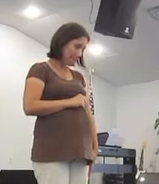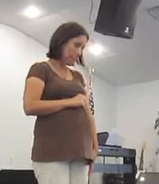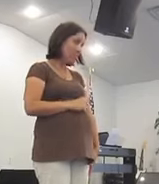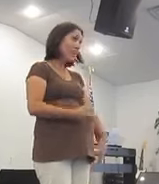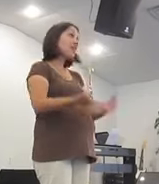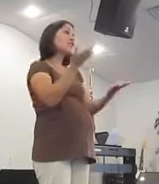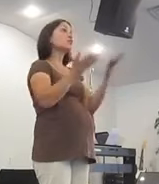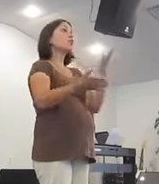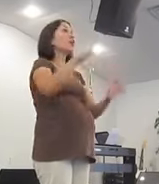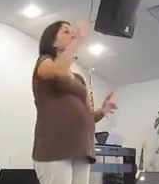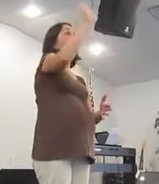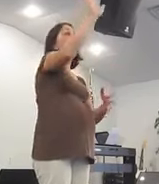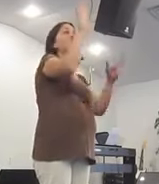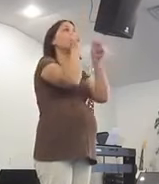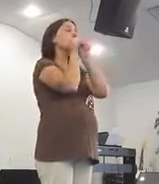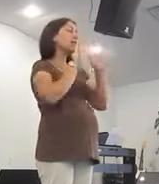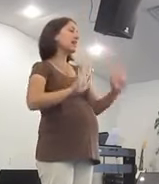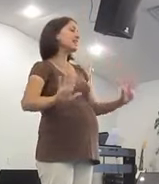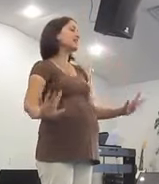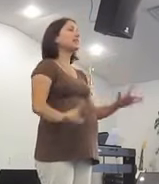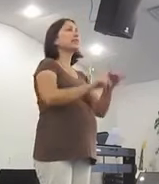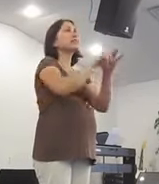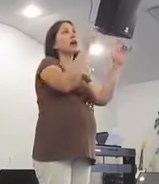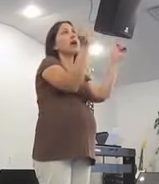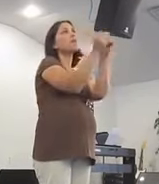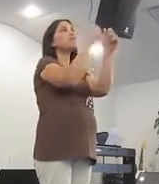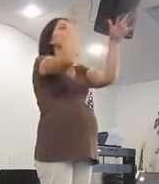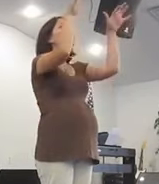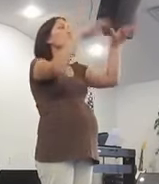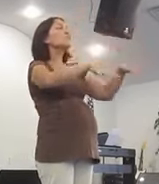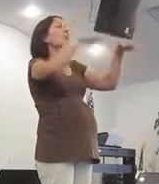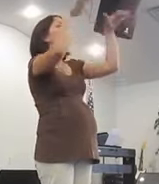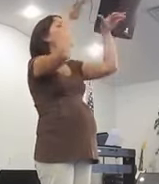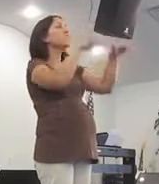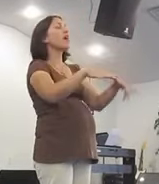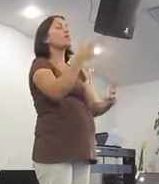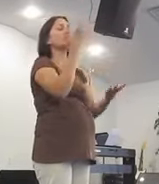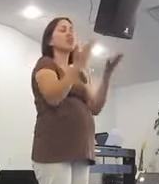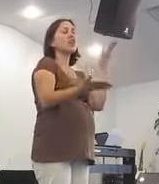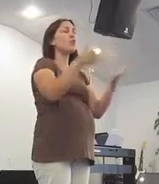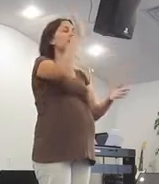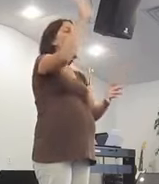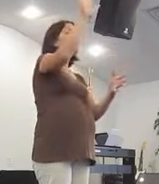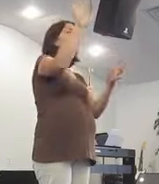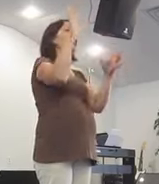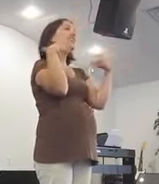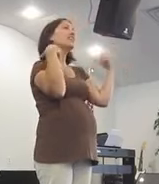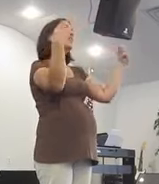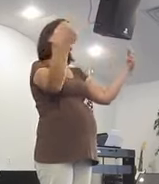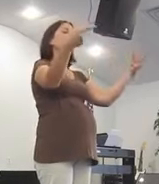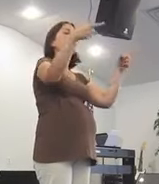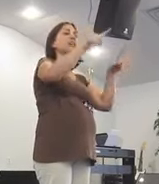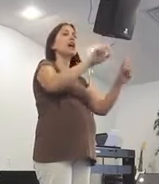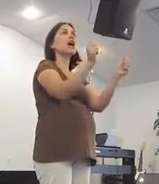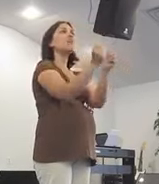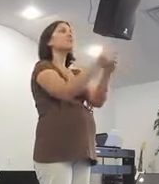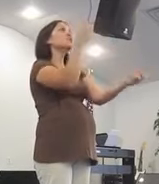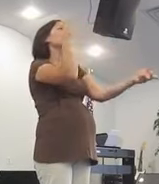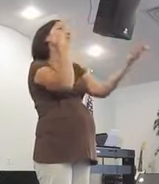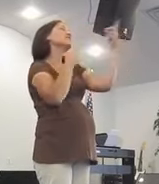Cause what if your blessings come through raindrops? What if your healing comes through